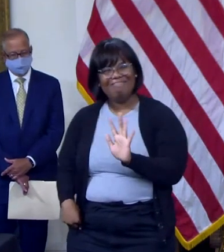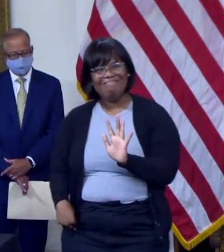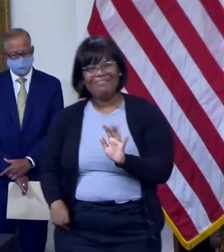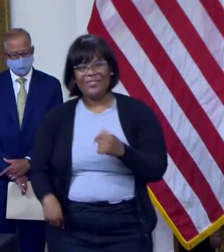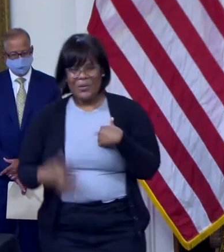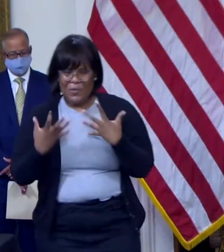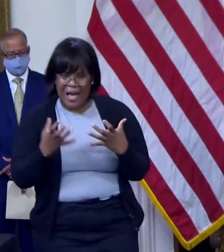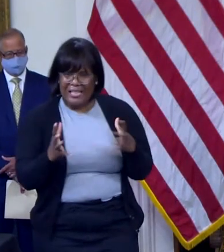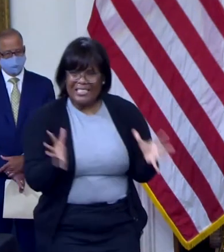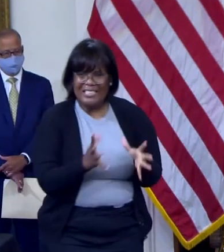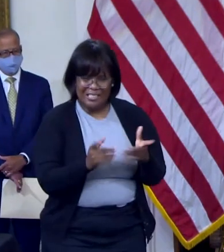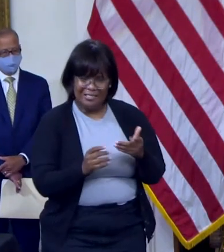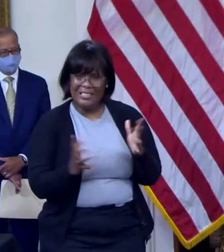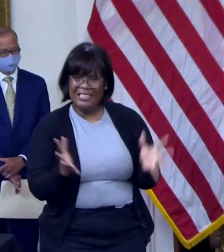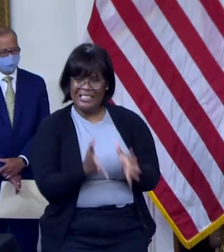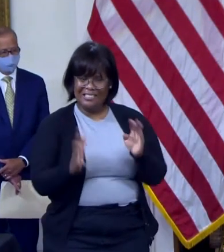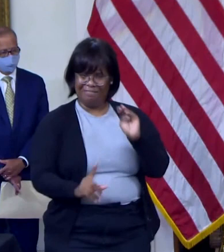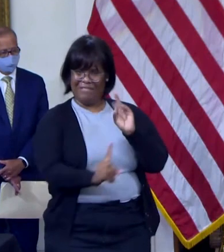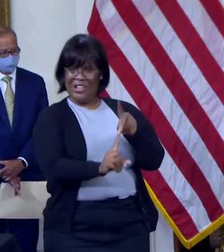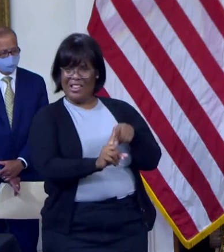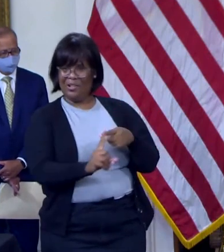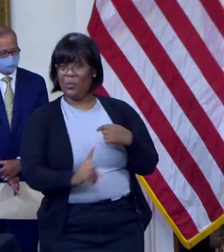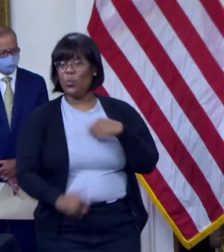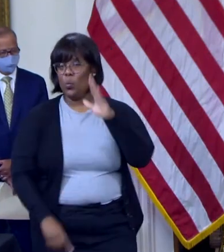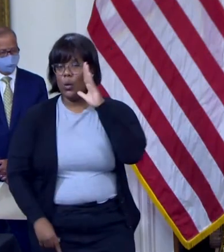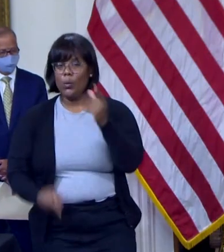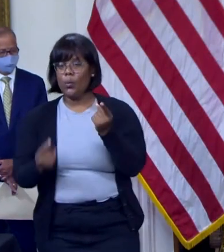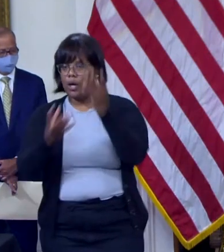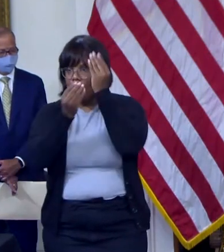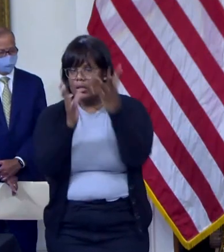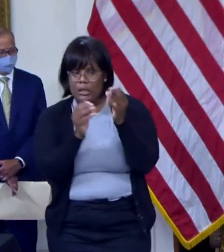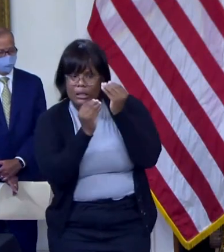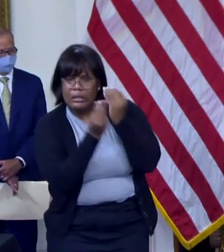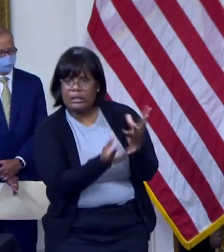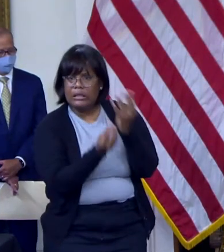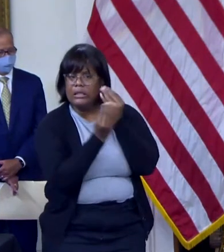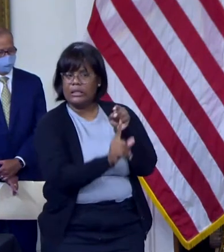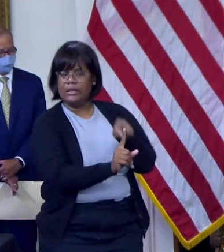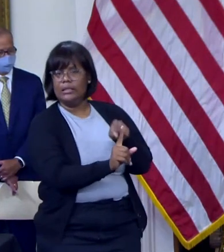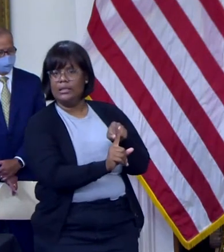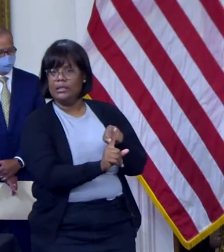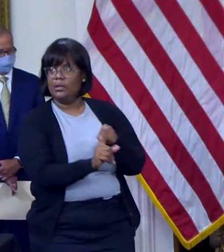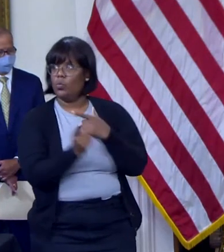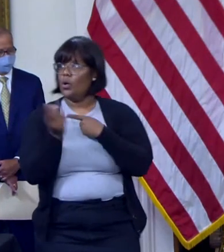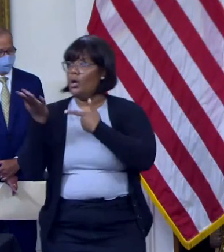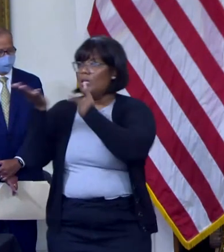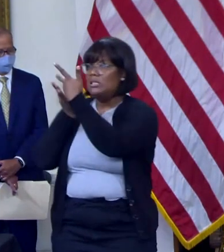informed on any progress that we're able to make with the White House and other federal officials.